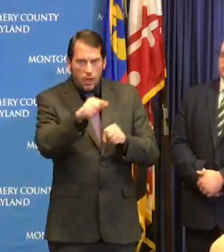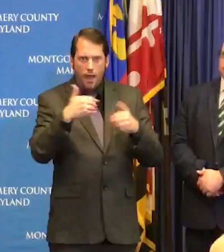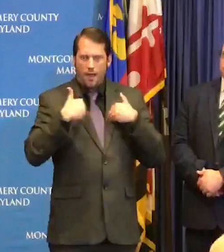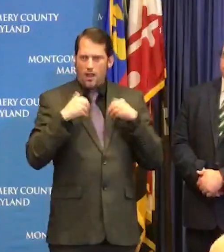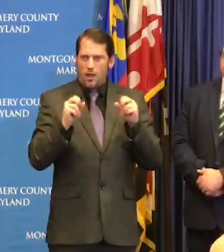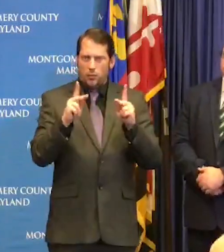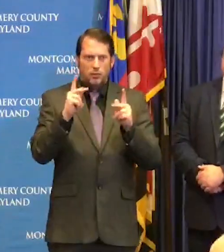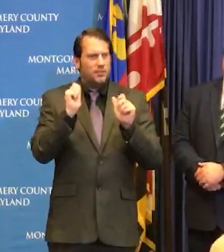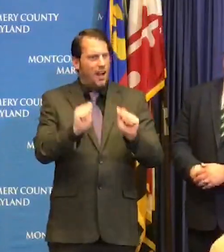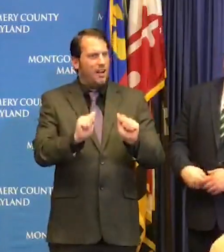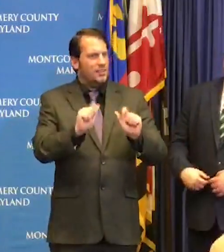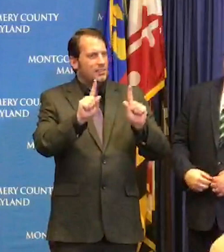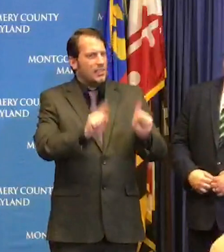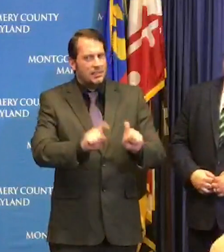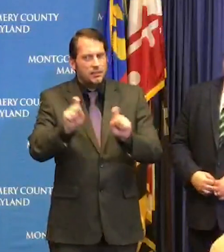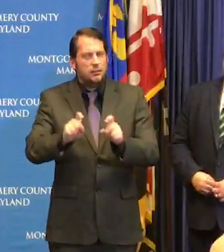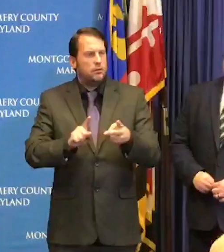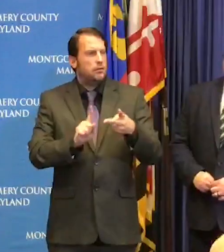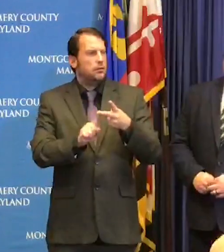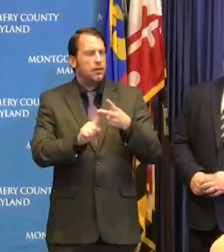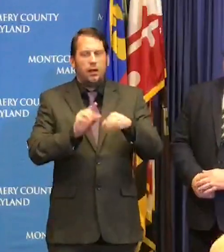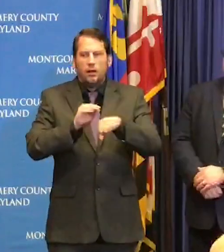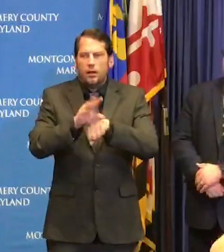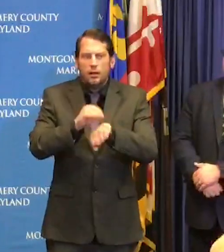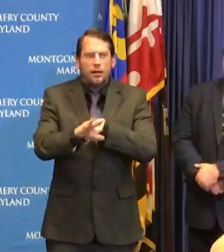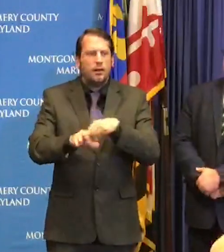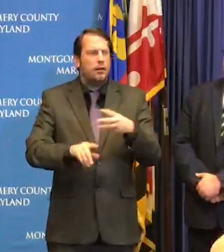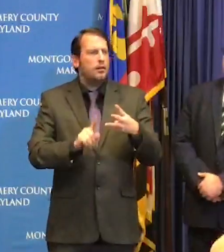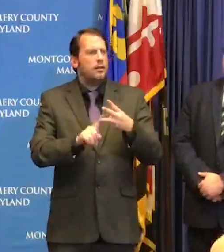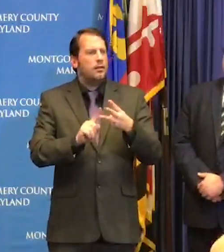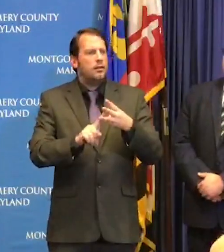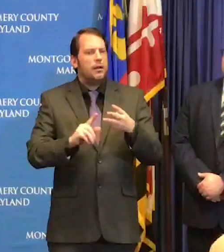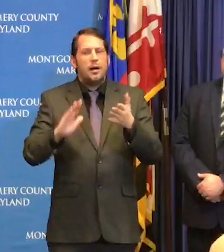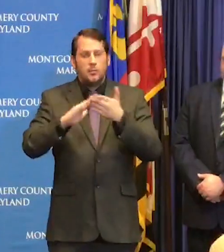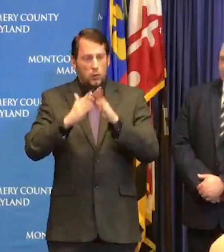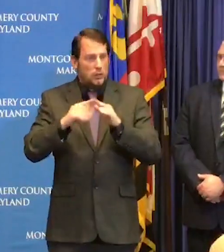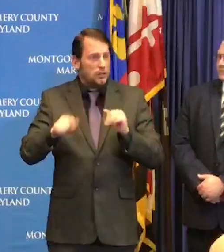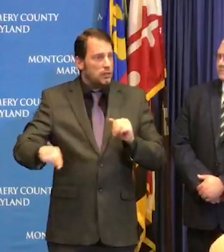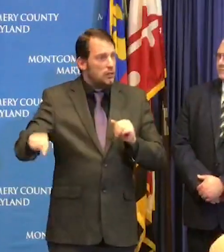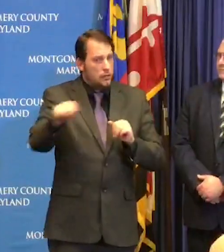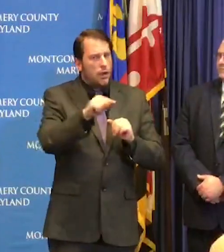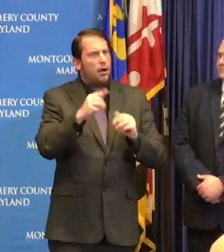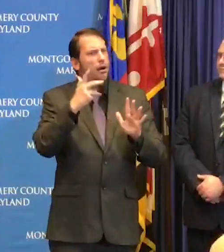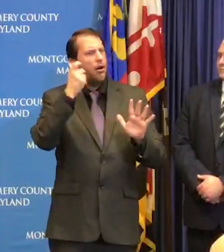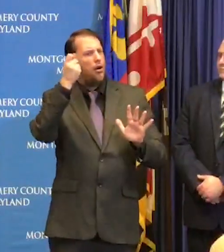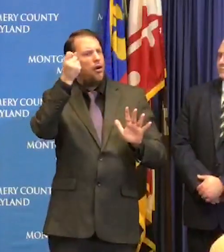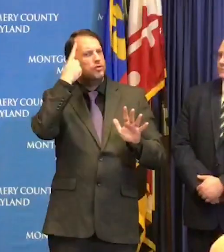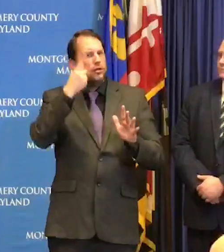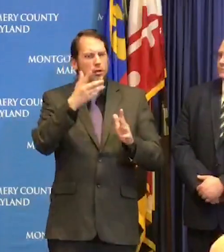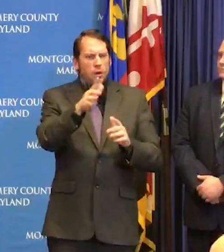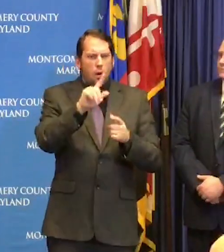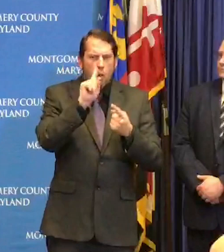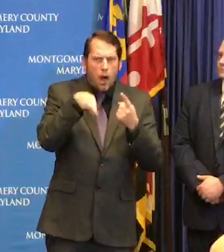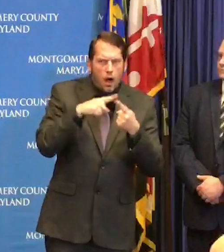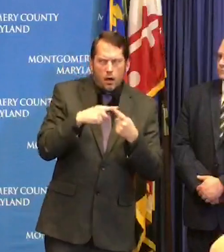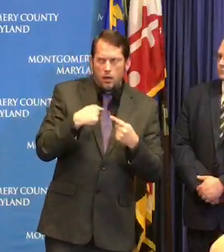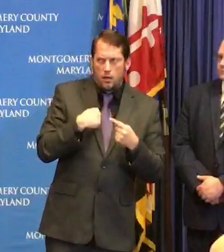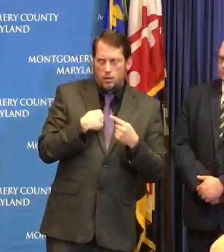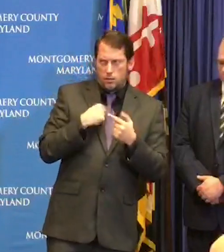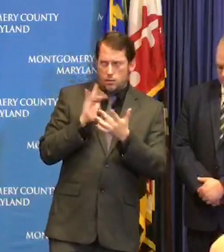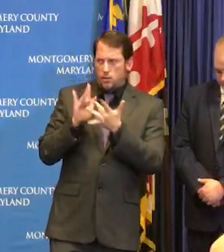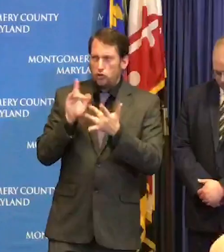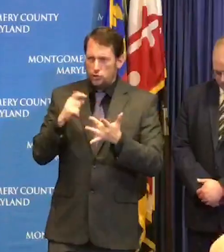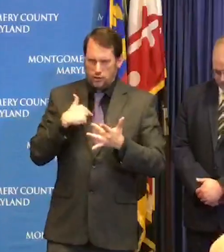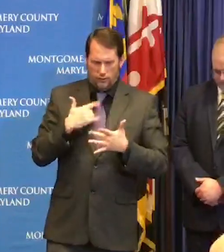guidance to community folk to understand to talk to their medical providers get guidance not necessarily coming